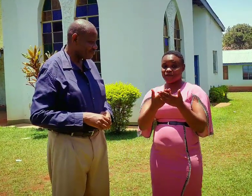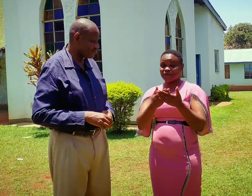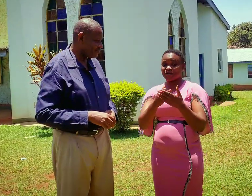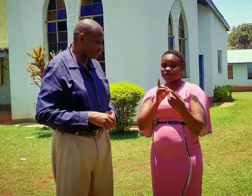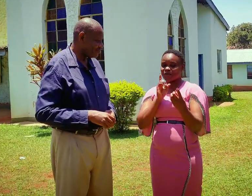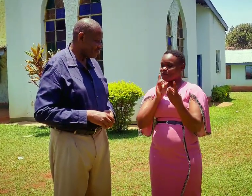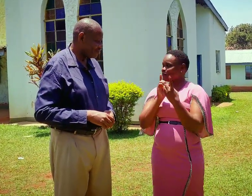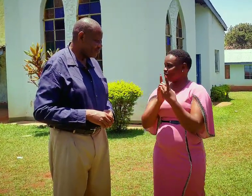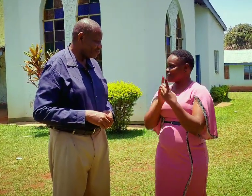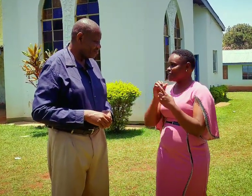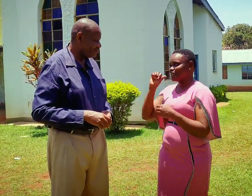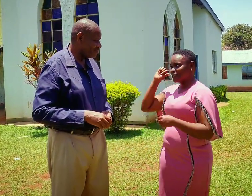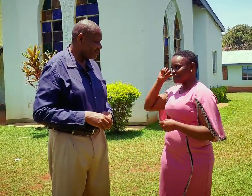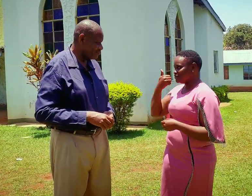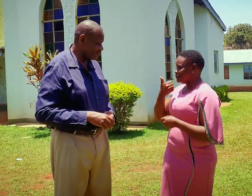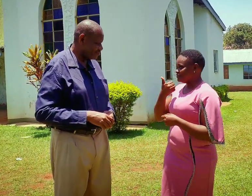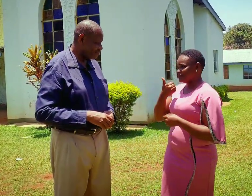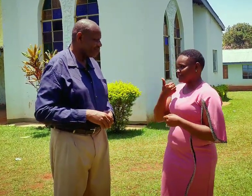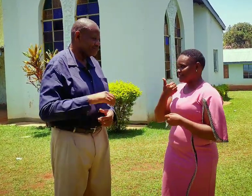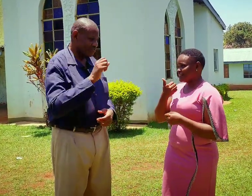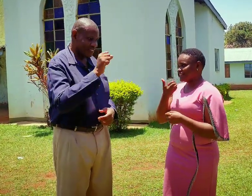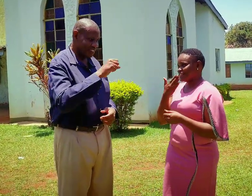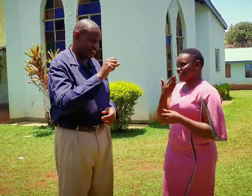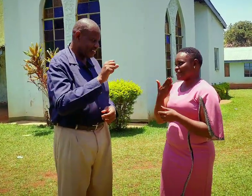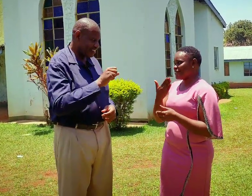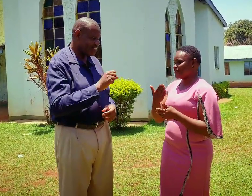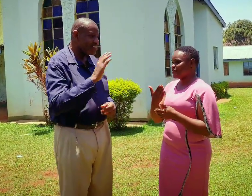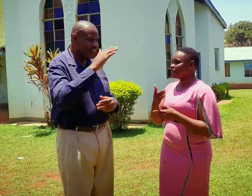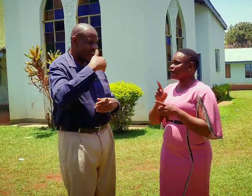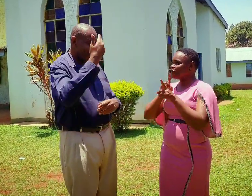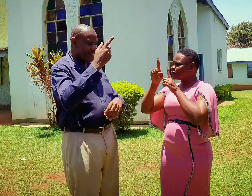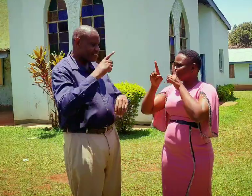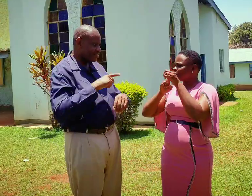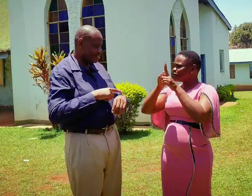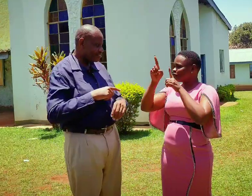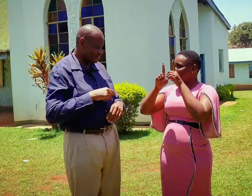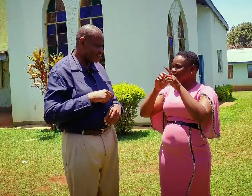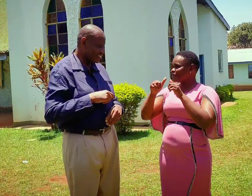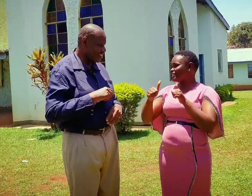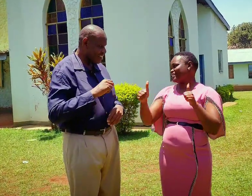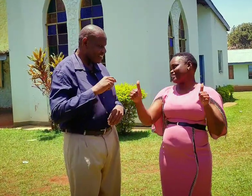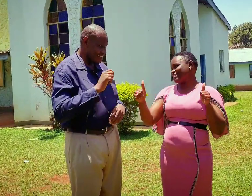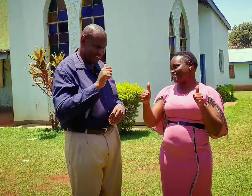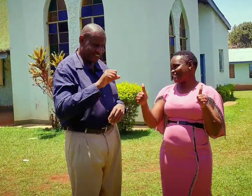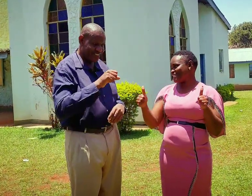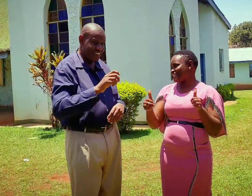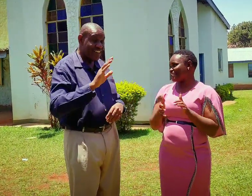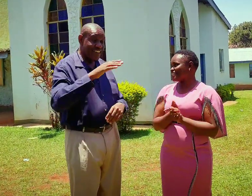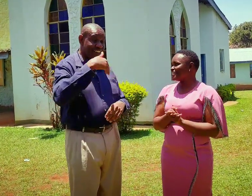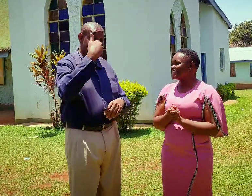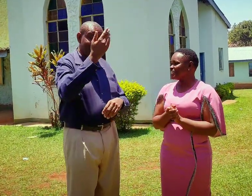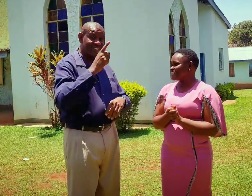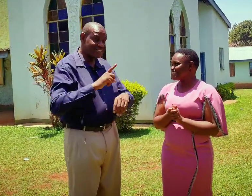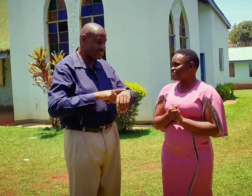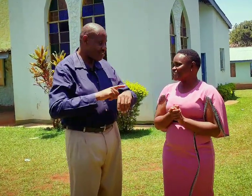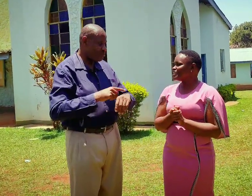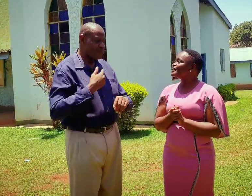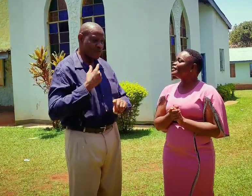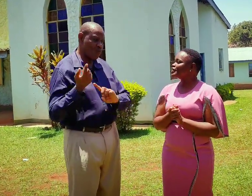of students, nice to meet you, thank you, travel safe, next time when I